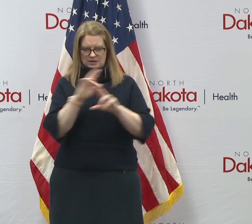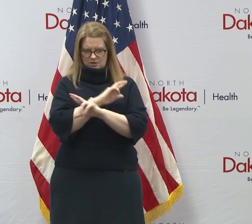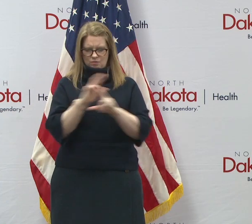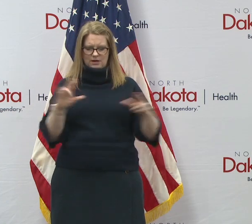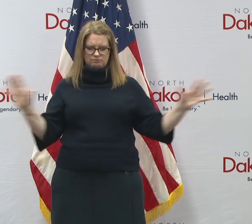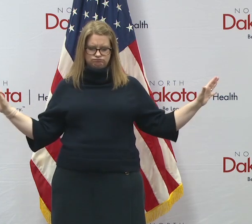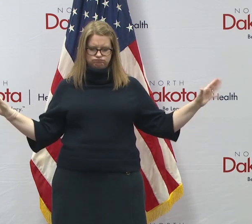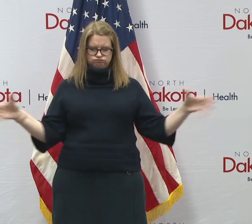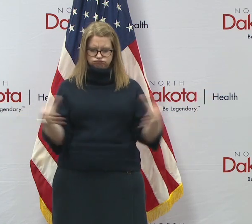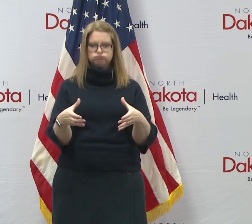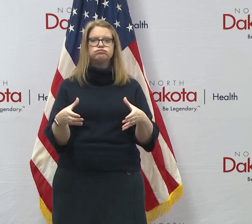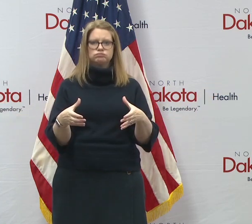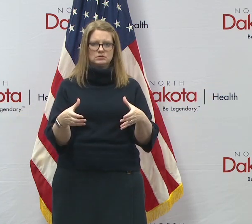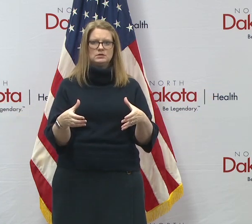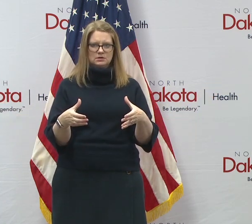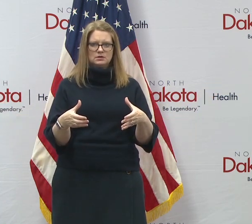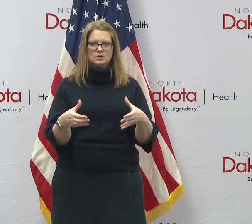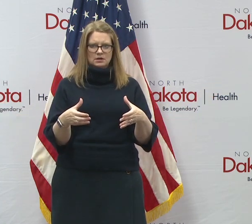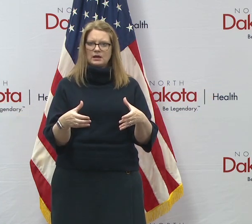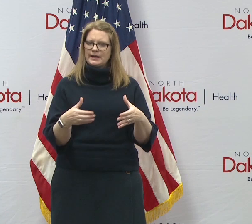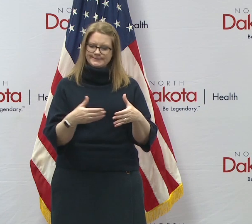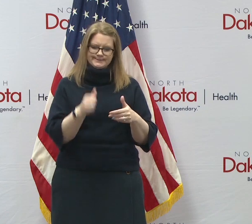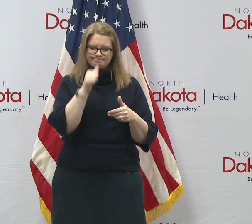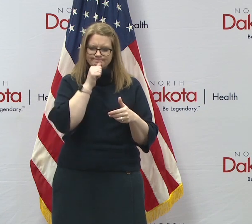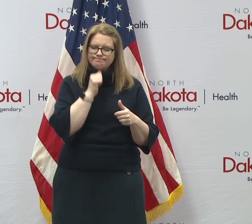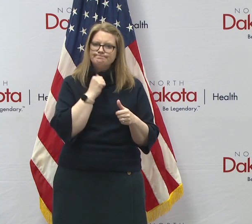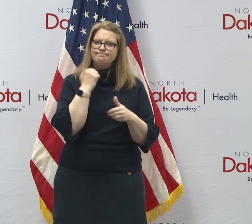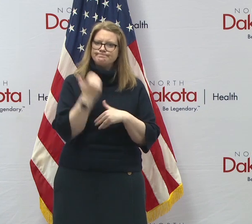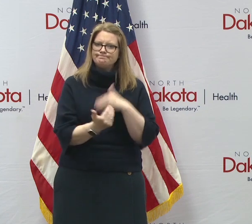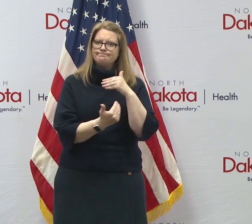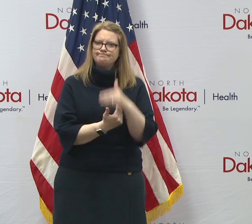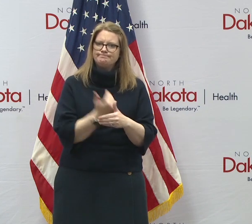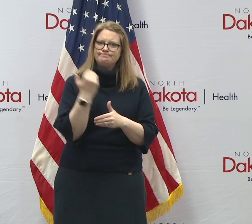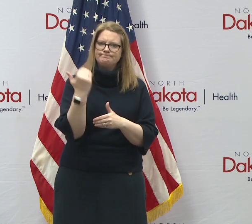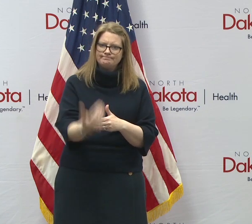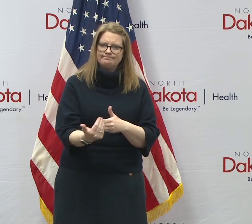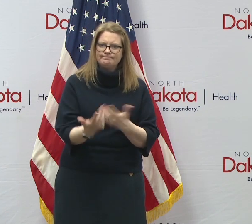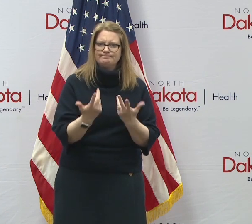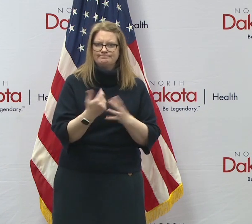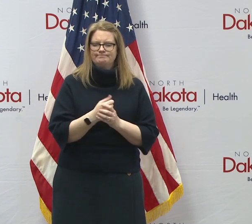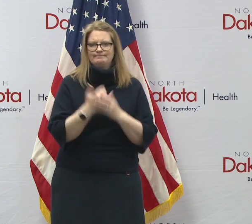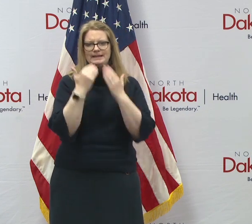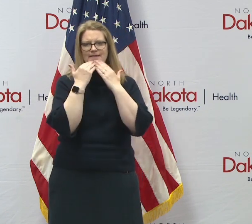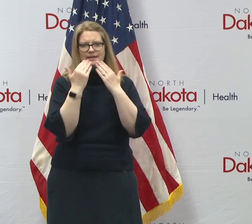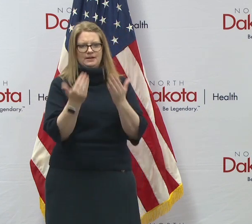virus. Like we've come together through so many other challenges before. Thank you.